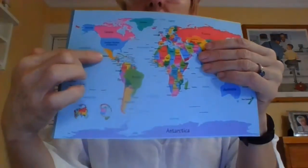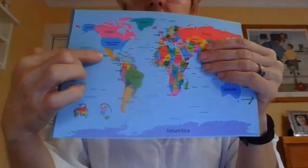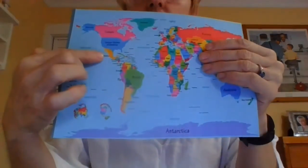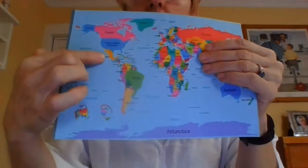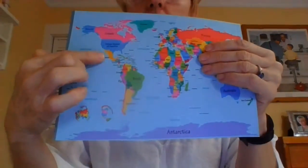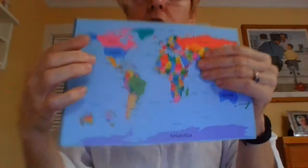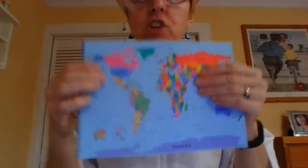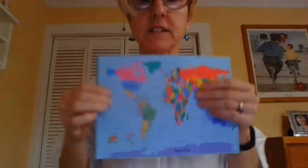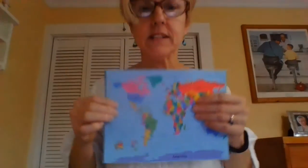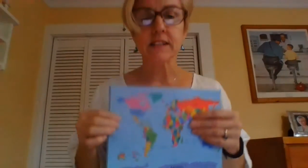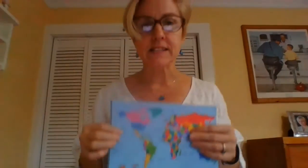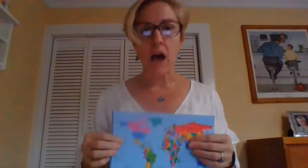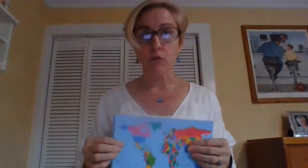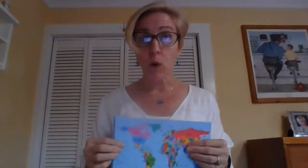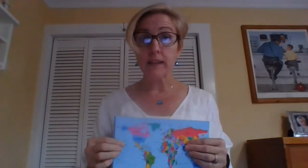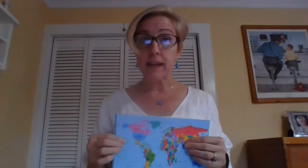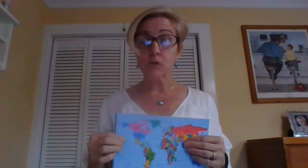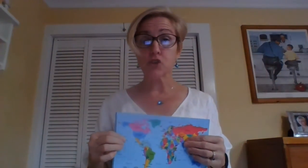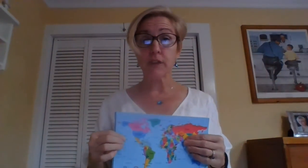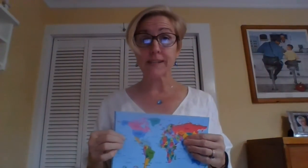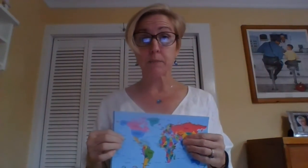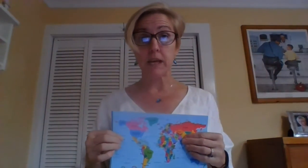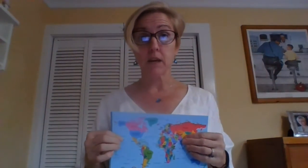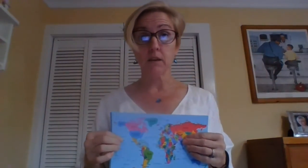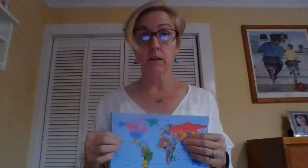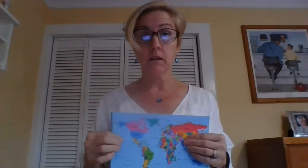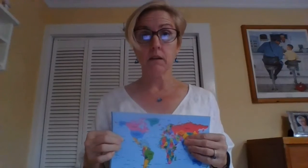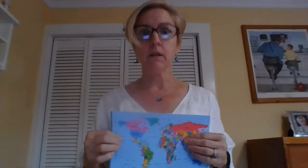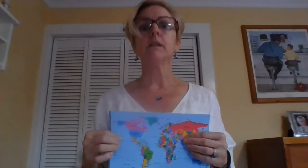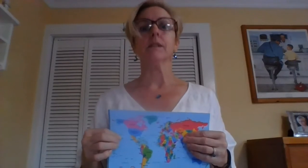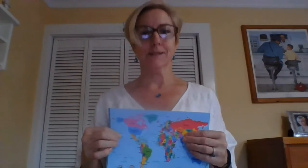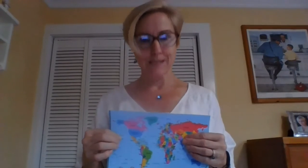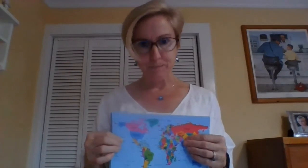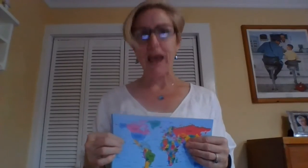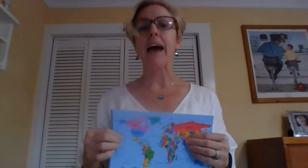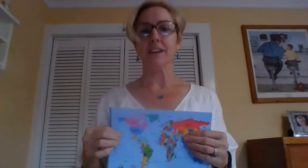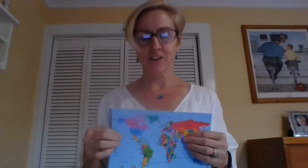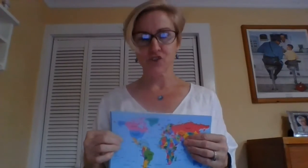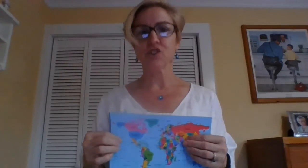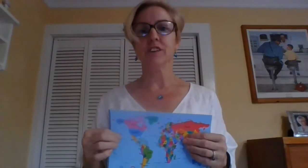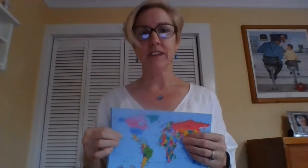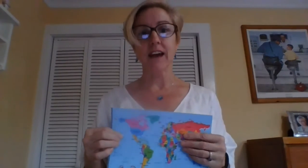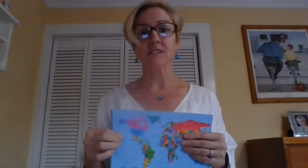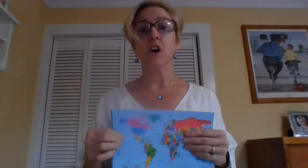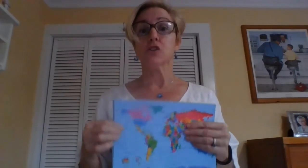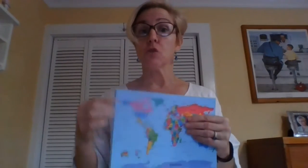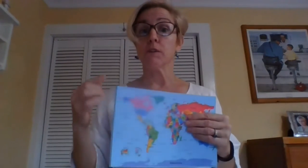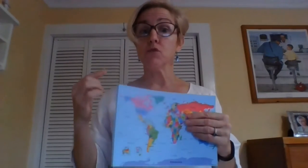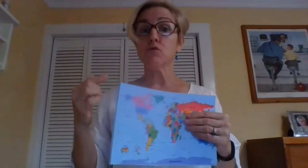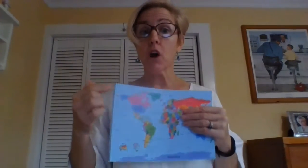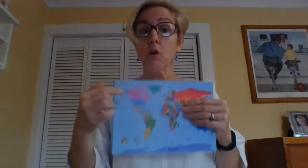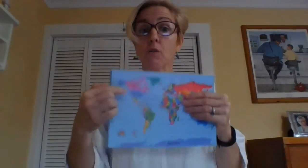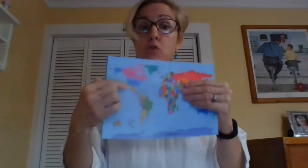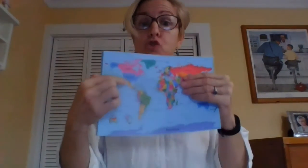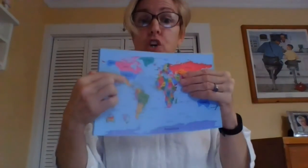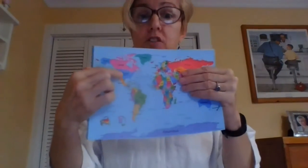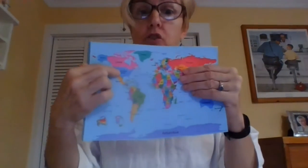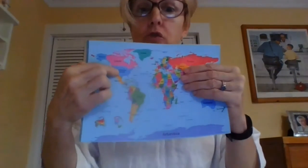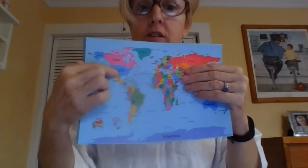Mexico, just to the south. What language do they speak? Spanish. Yes. So if you go just across